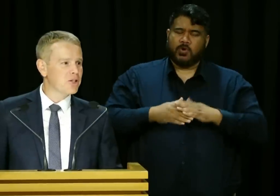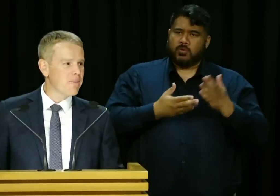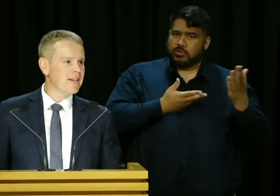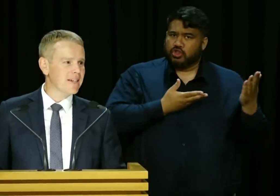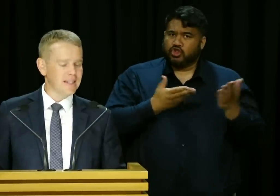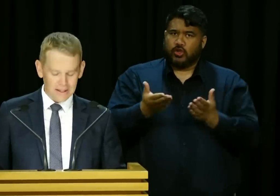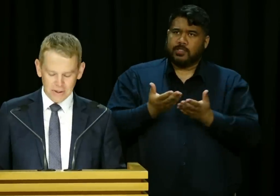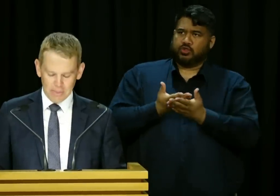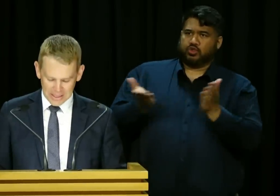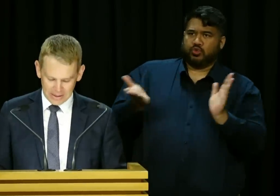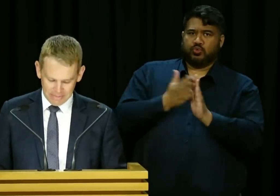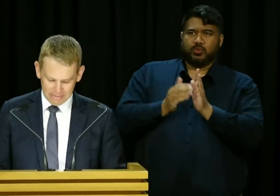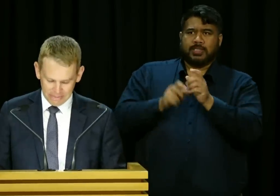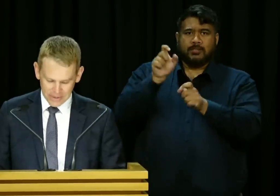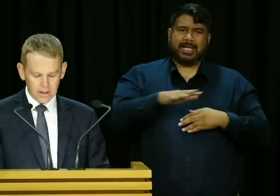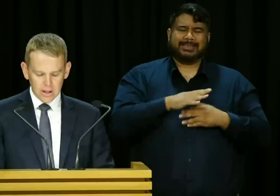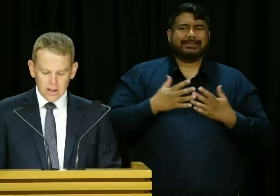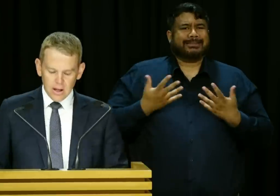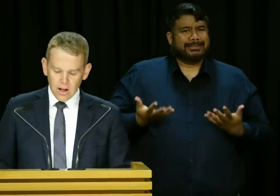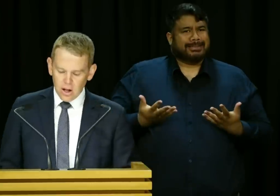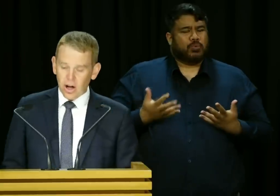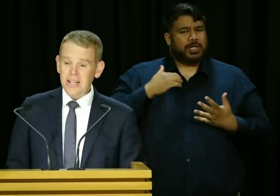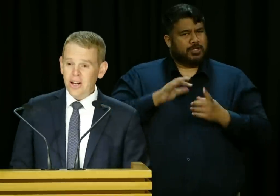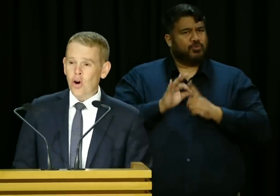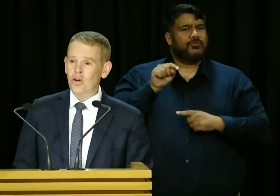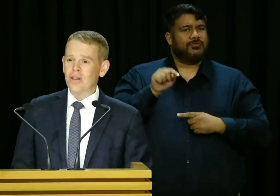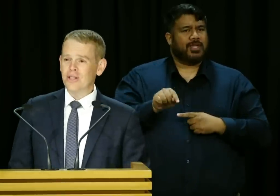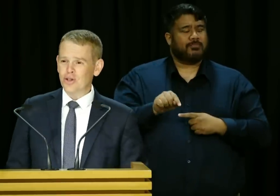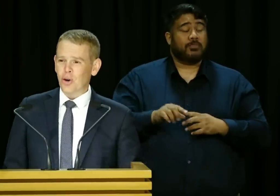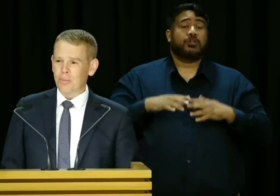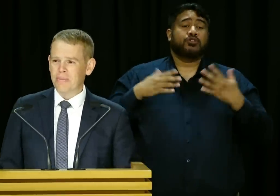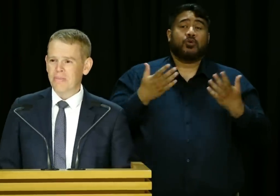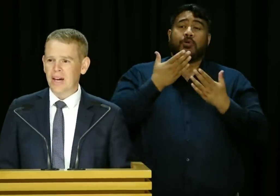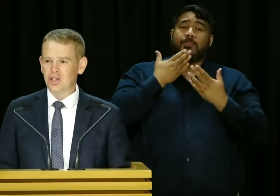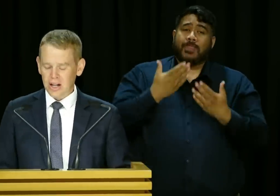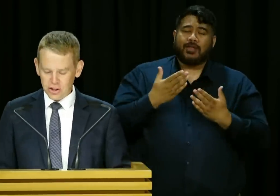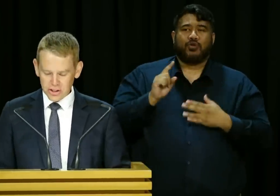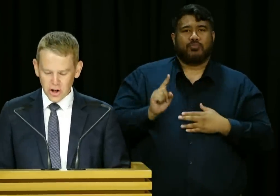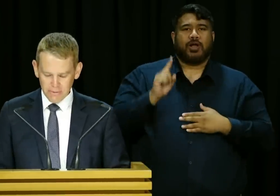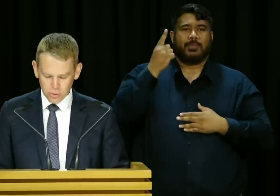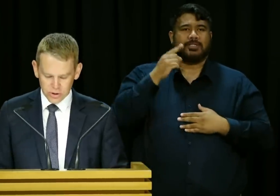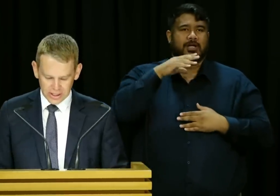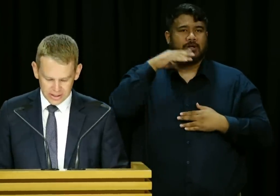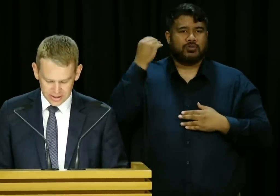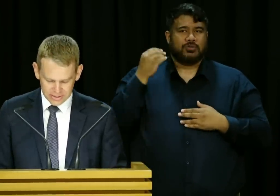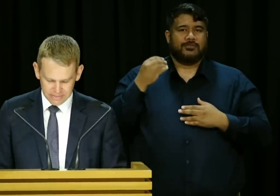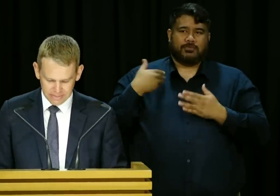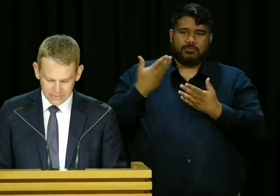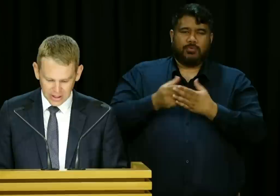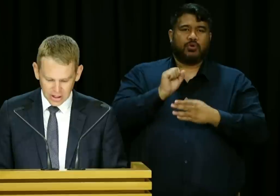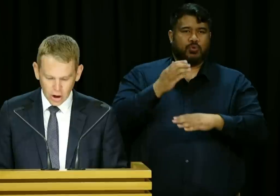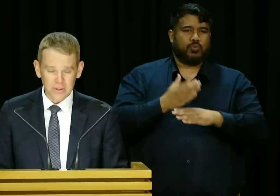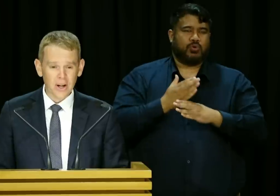and to making it even better. I take on this job at a challenging time for New Zealanders.